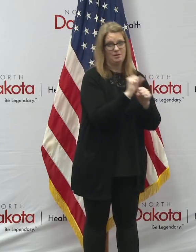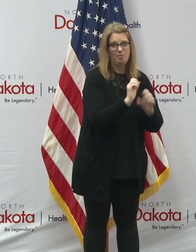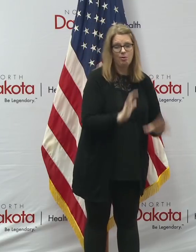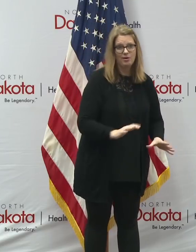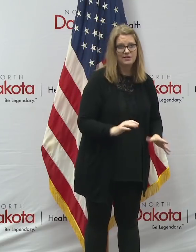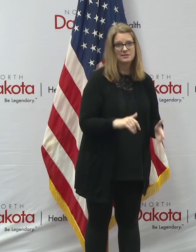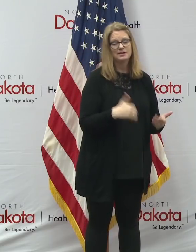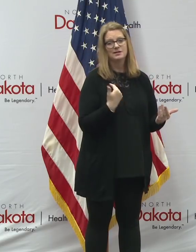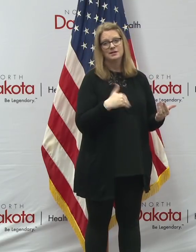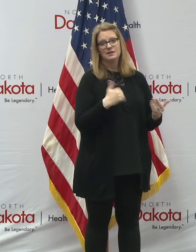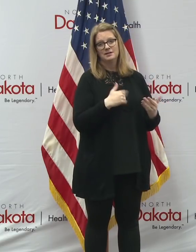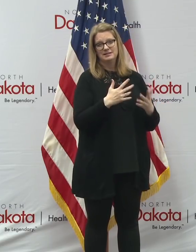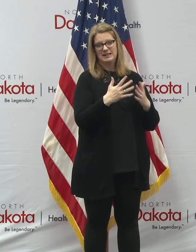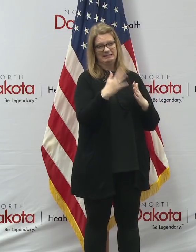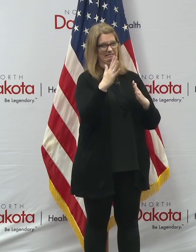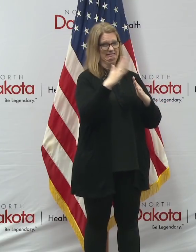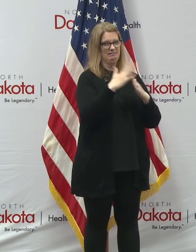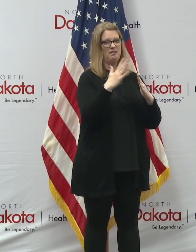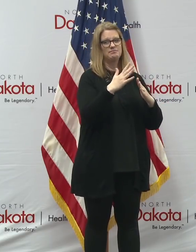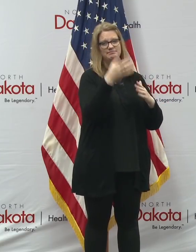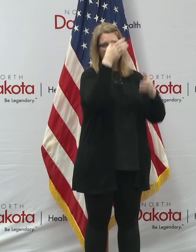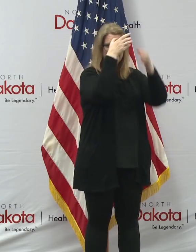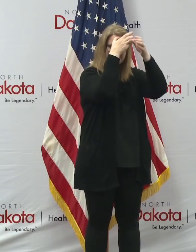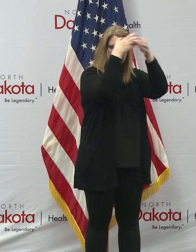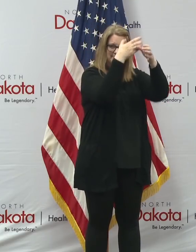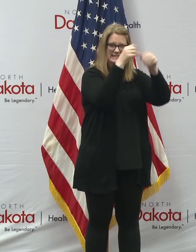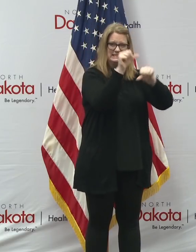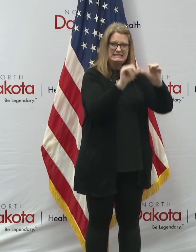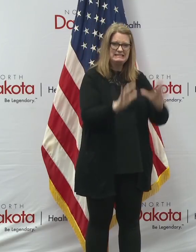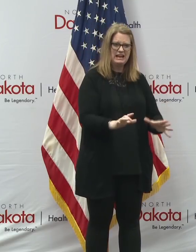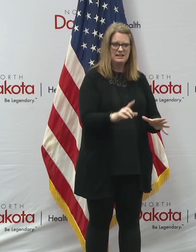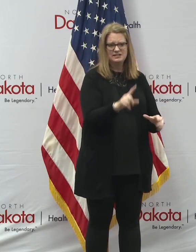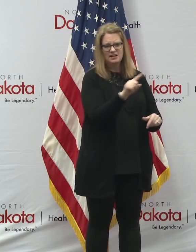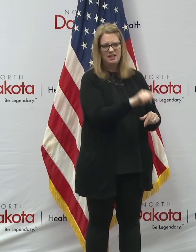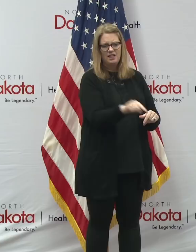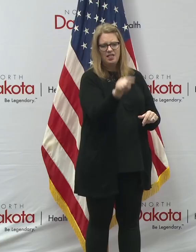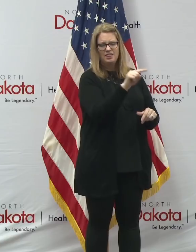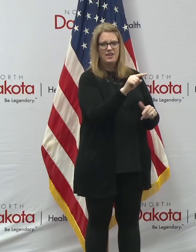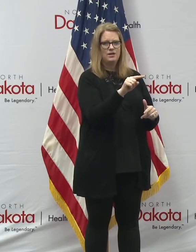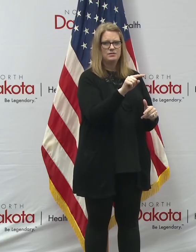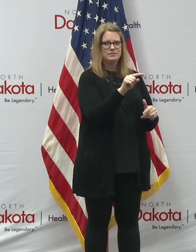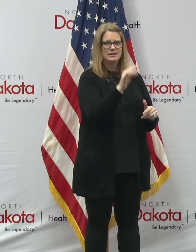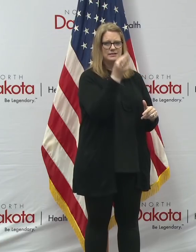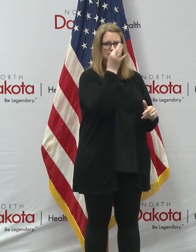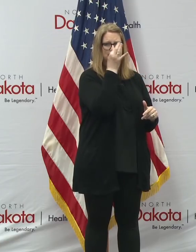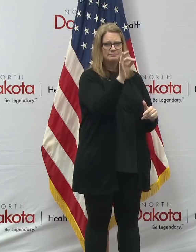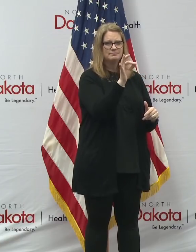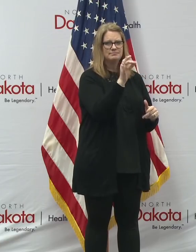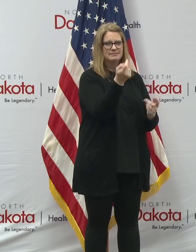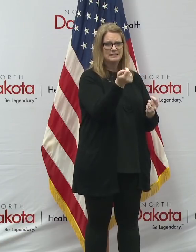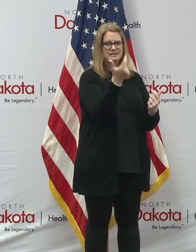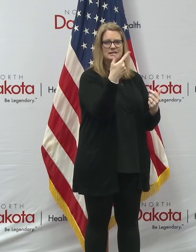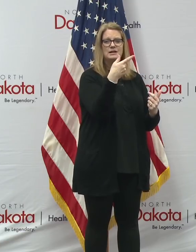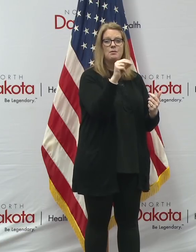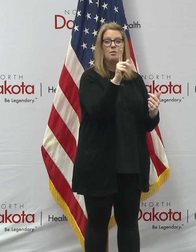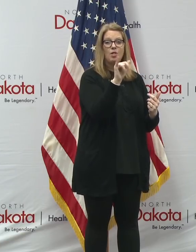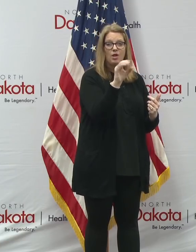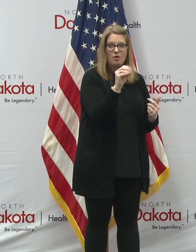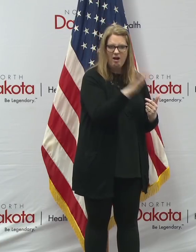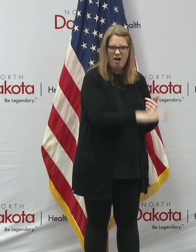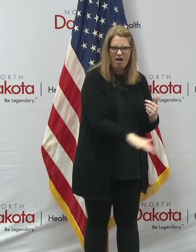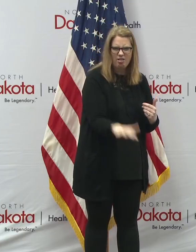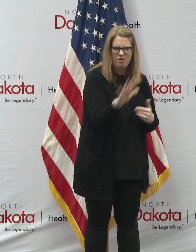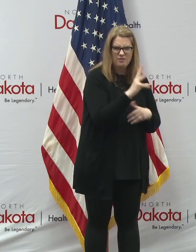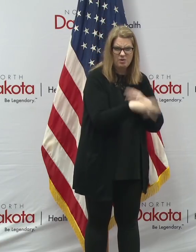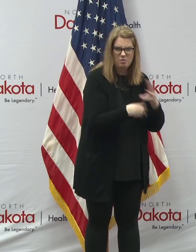a, some of the world's top scientists. They, they're on the front edge of almost, uh, you know, coming very close to eradicating polio in the world, uh,